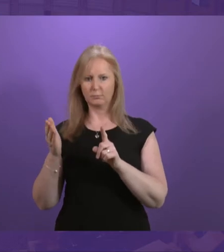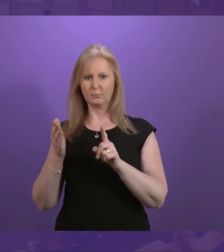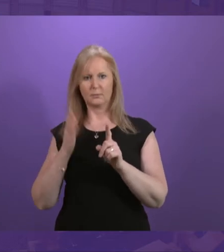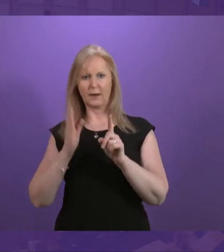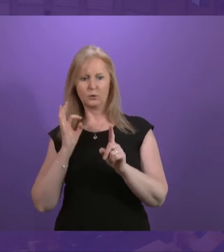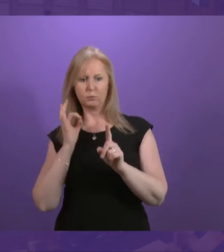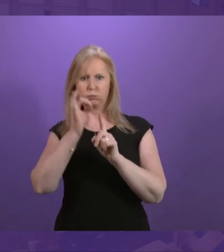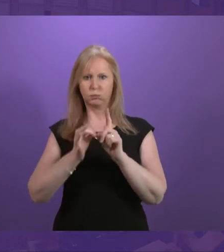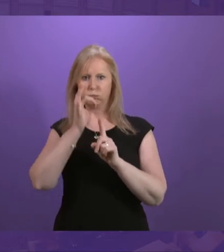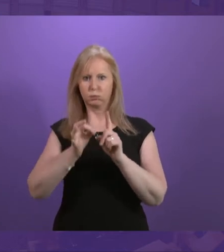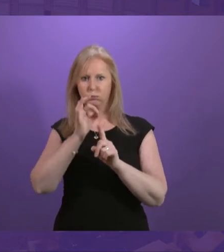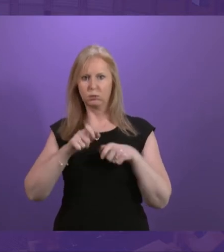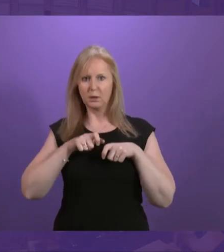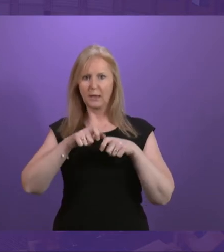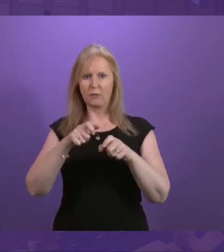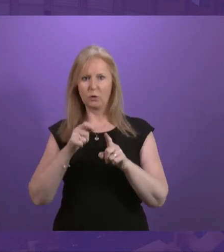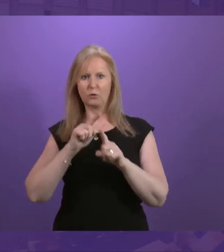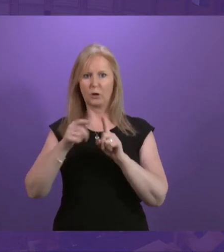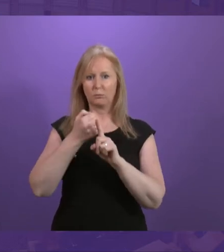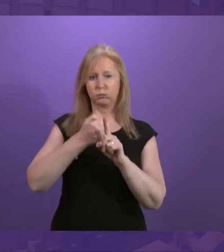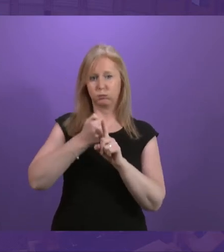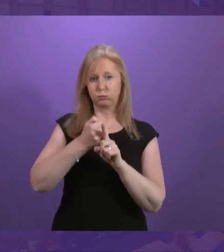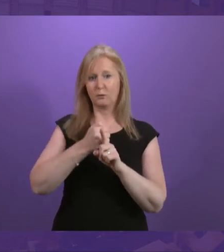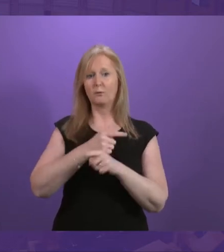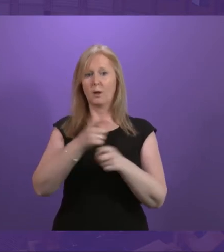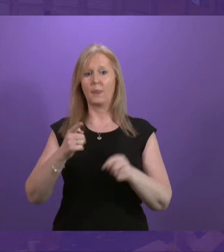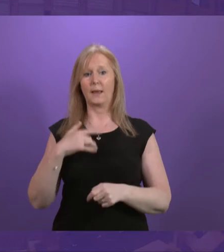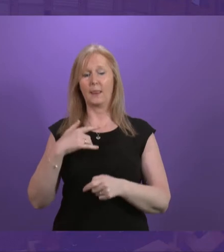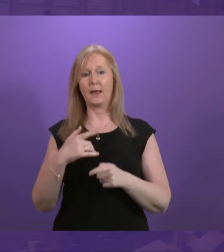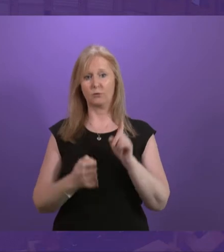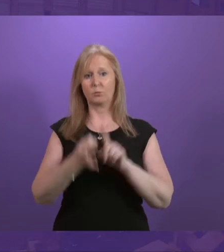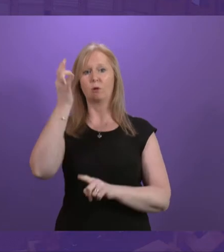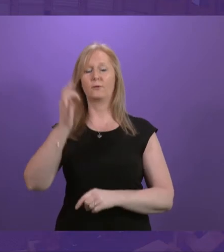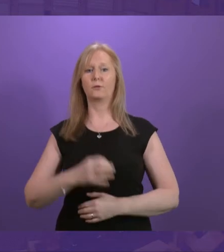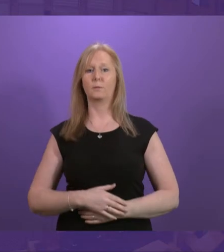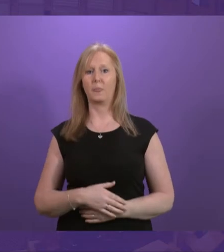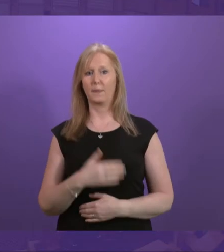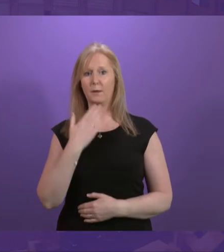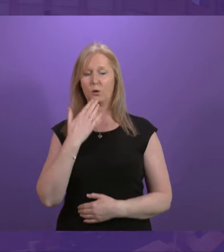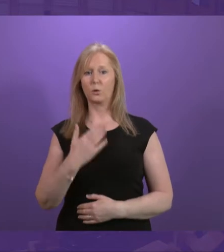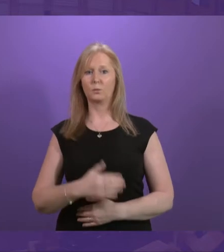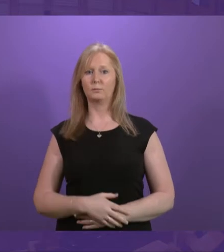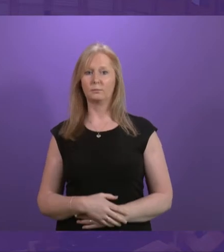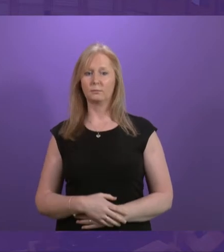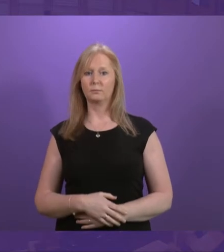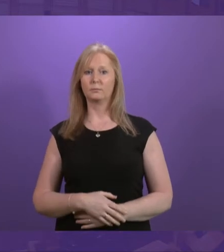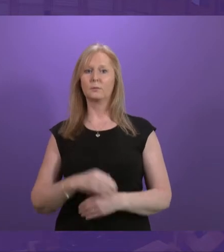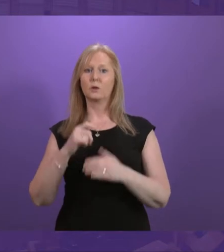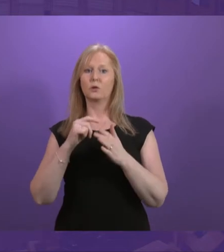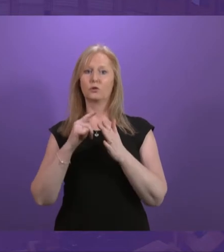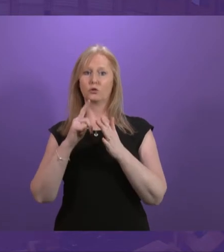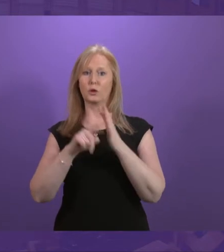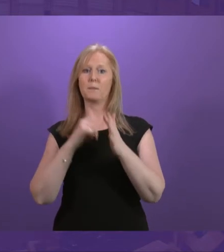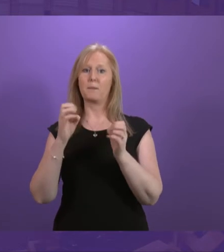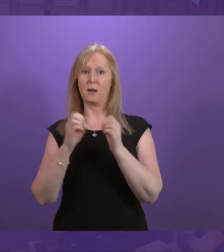and our ambitions to change lives for the better. Thank you, Presiding officer. Thank you very much, Ms Hewing. I call Jeremy Balfour. Mr